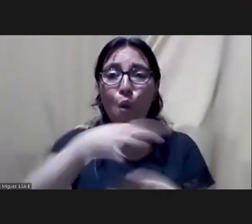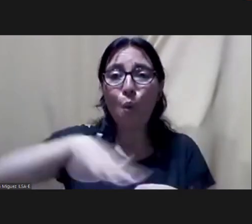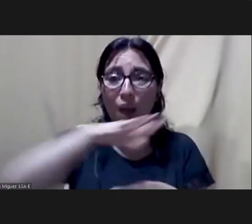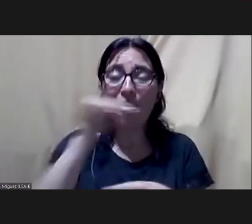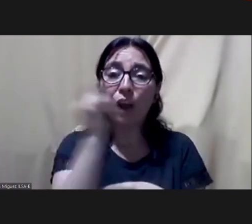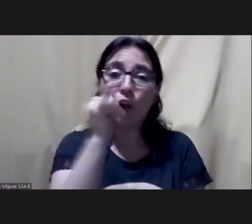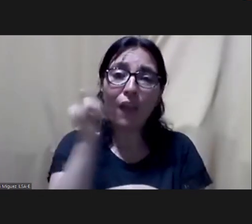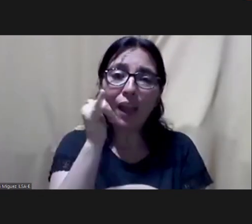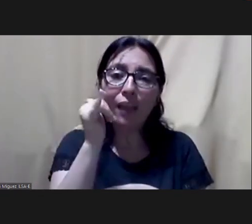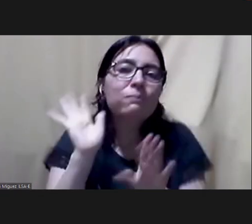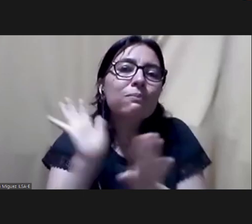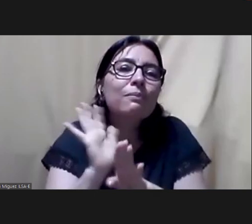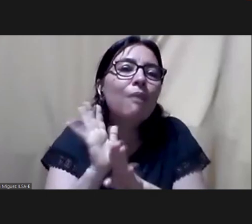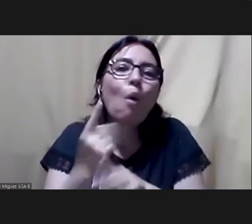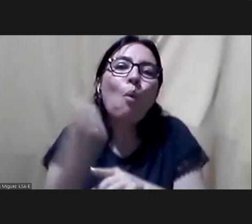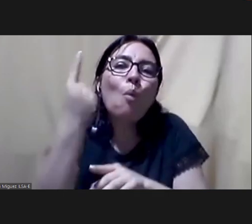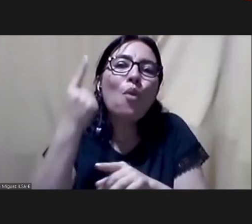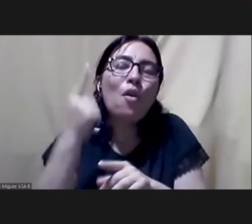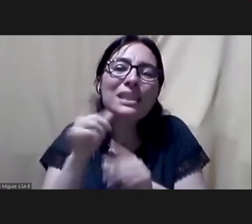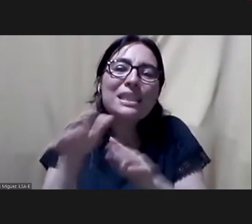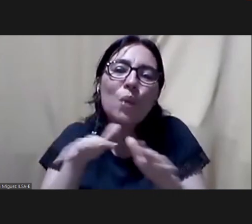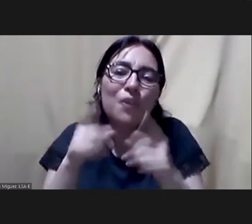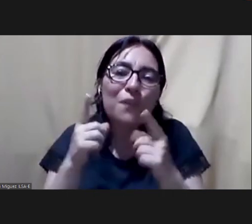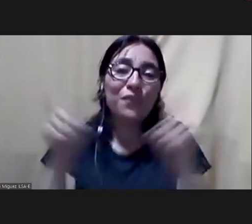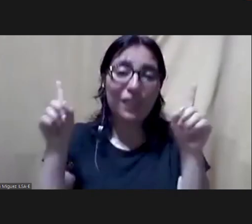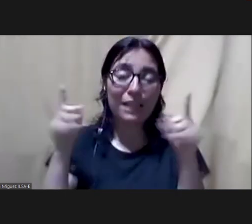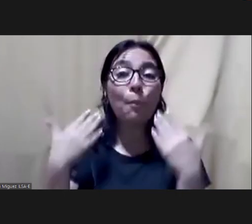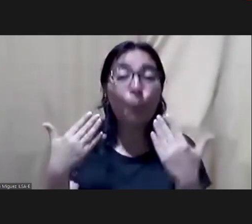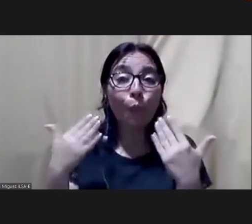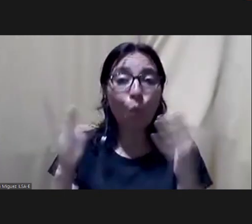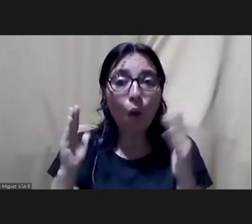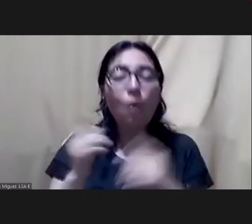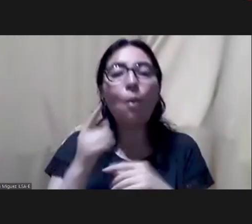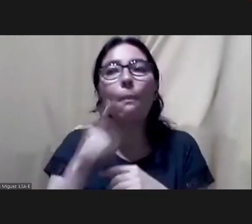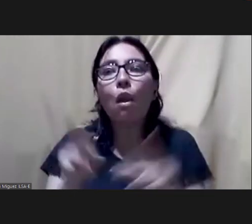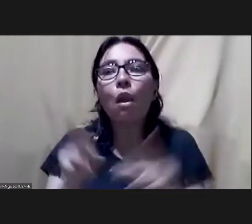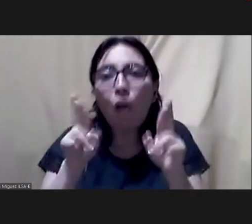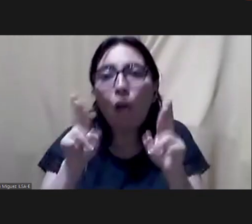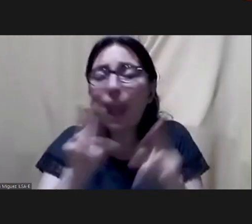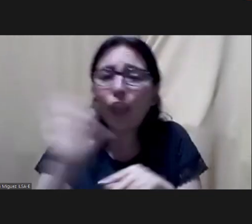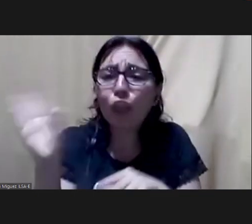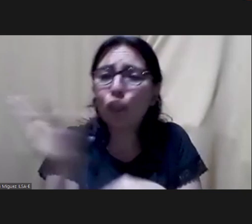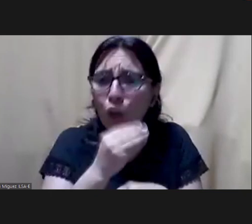she brought it to the shooting. It was a quite exceptional situation, but it would be good that any